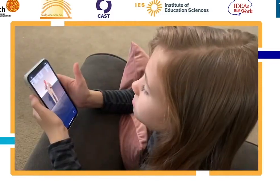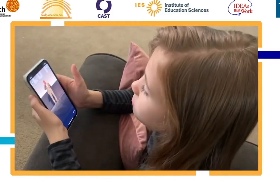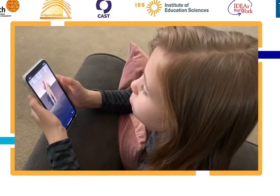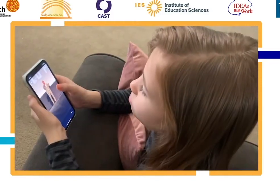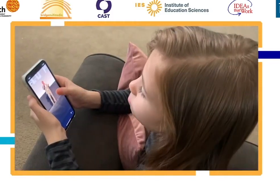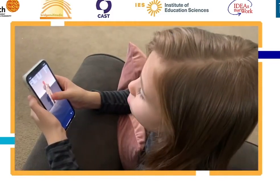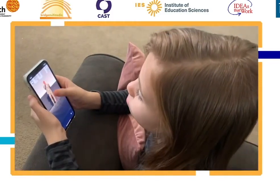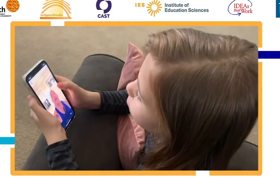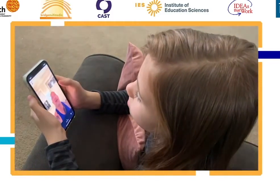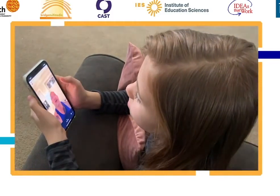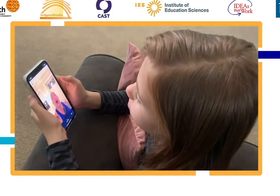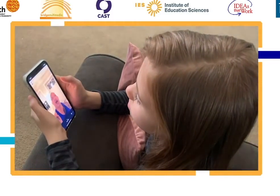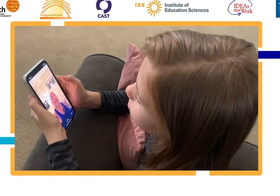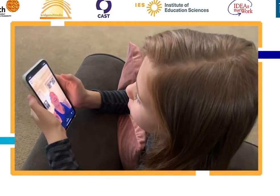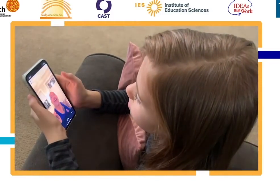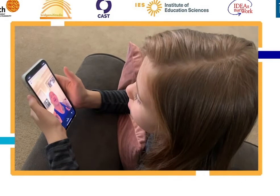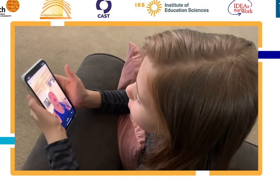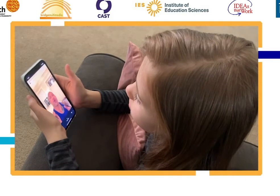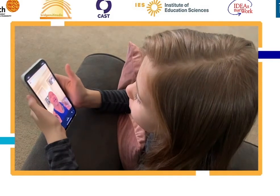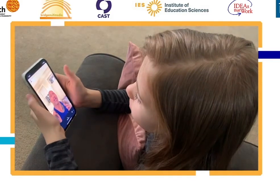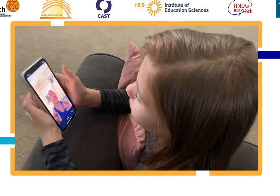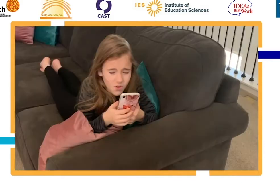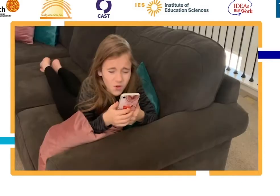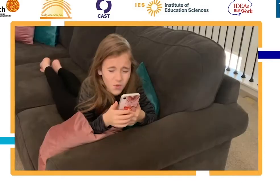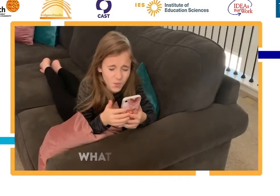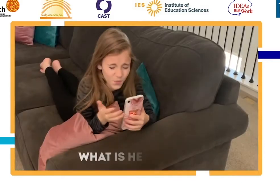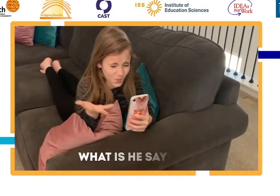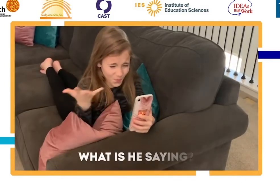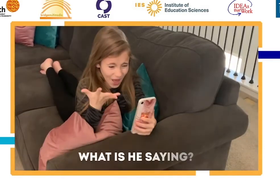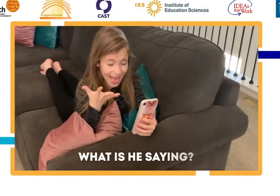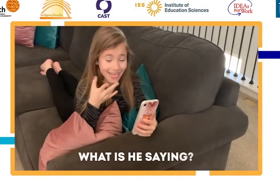certainly. All right, here we. What is he saying?